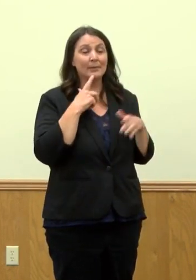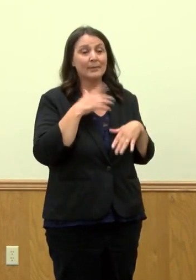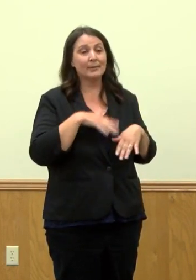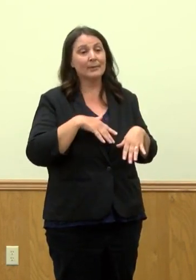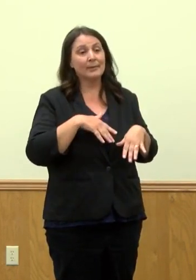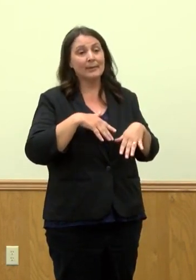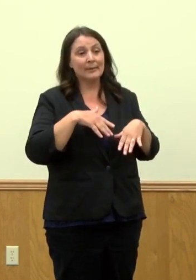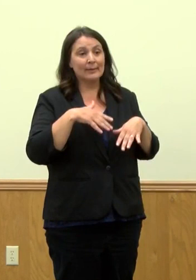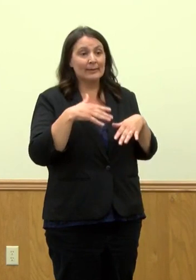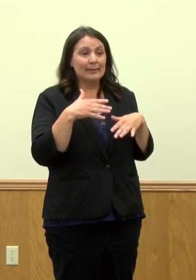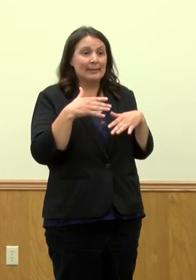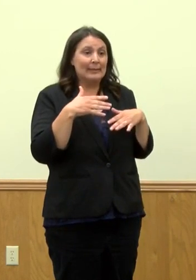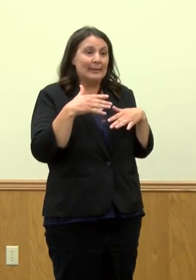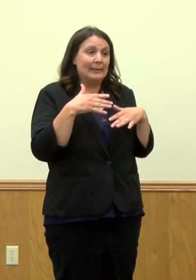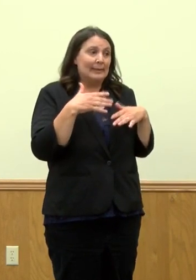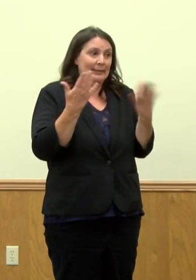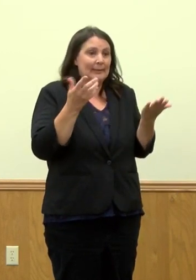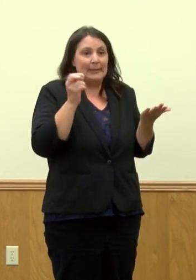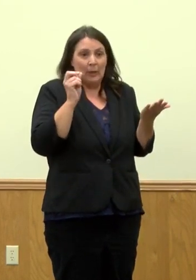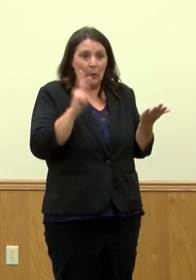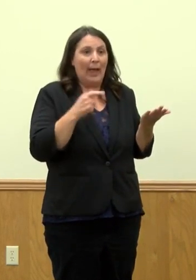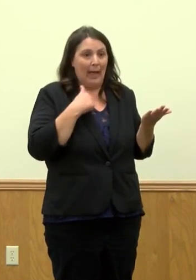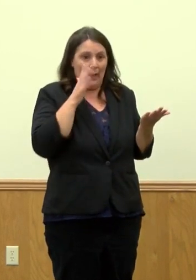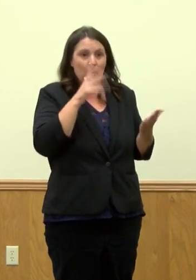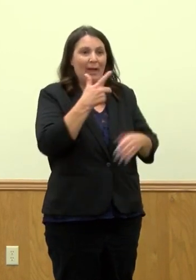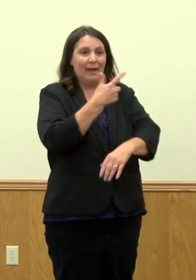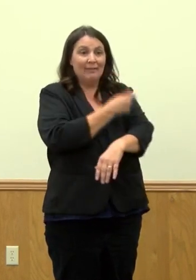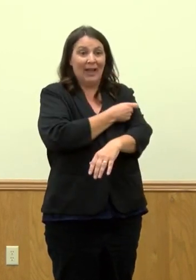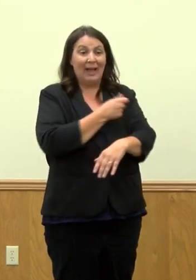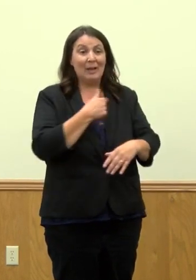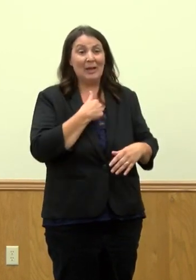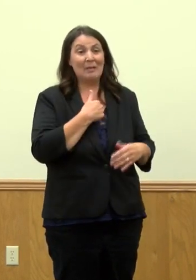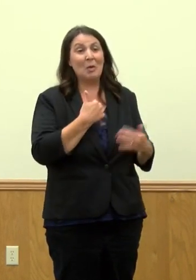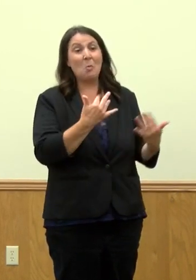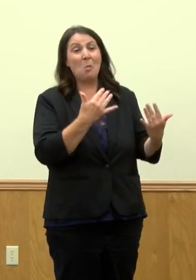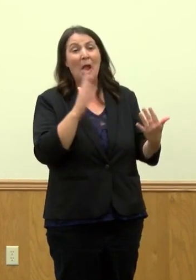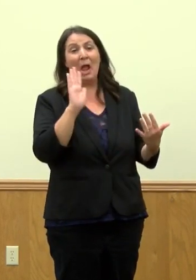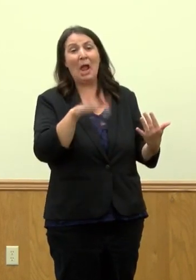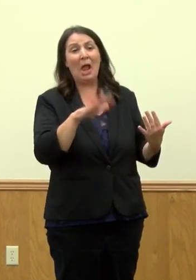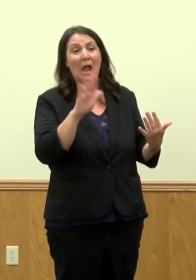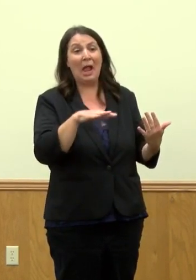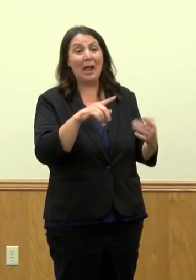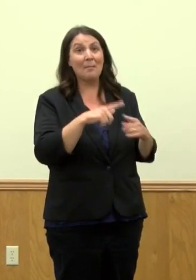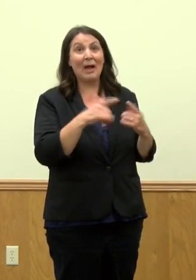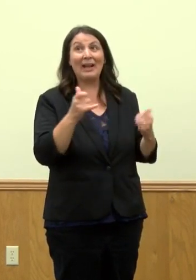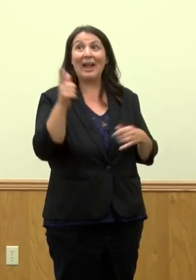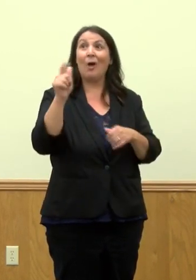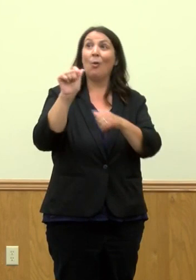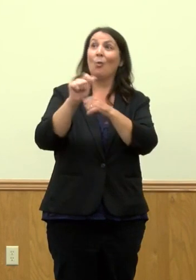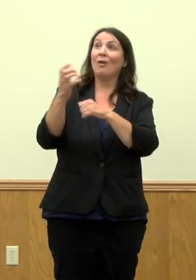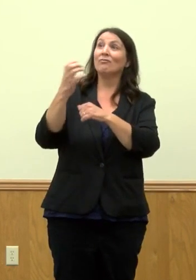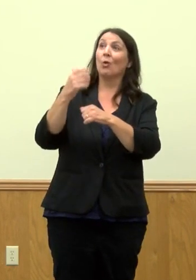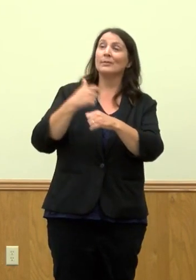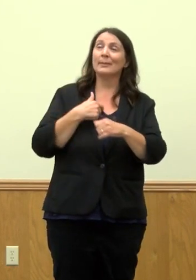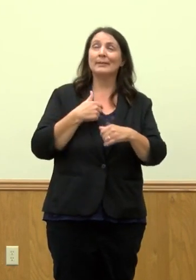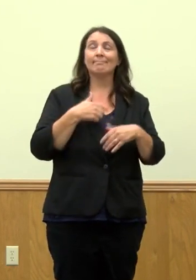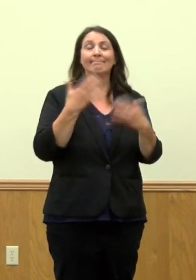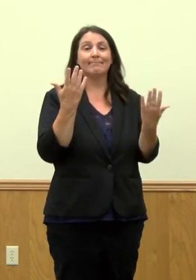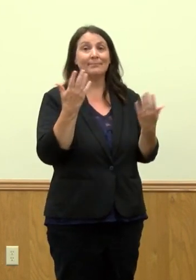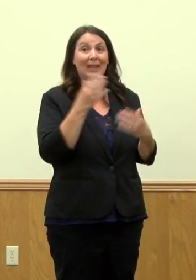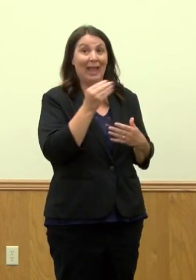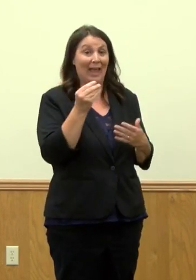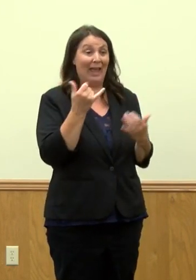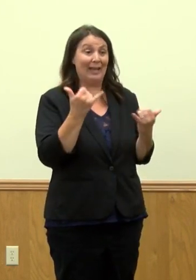to get the vaccine, but it was not on the top of their to-do list. And so now it is, whether it's an employment reason or the larger group we're seeing is